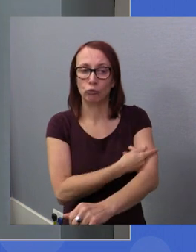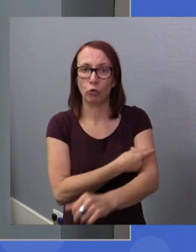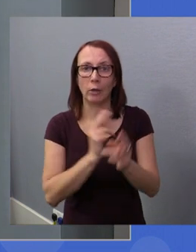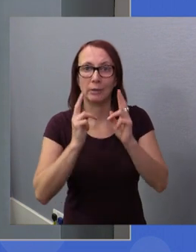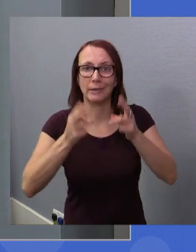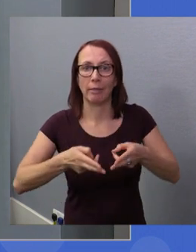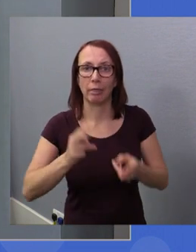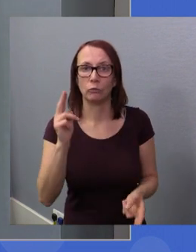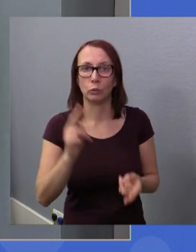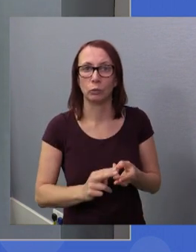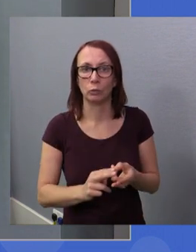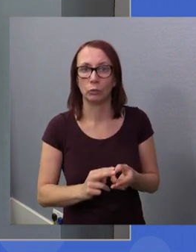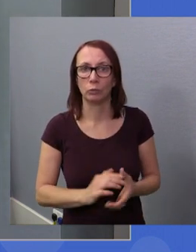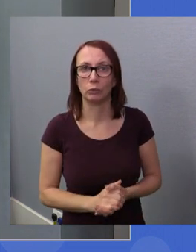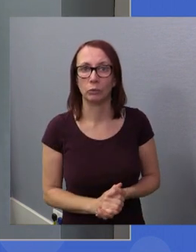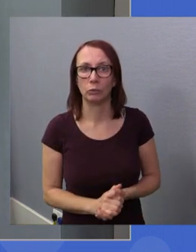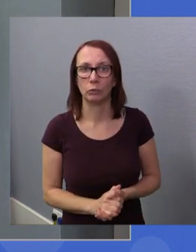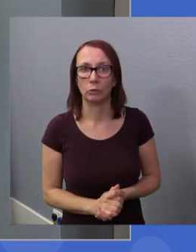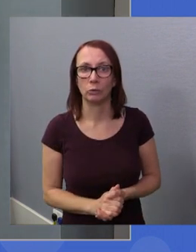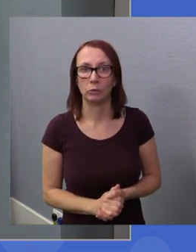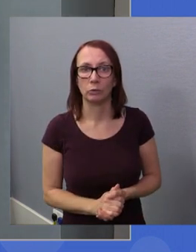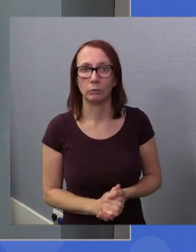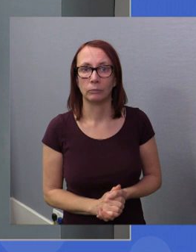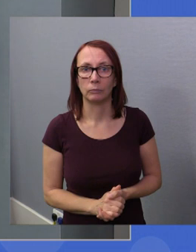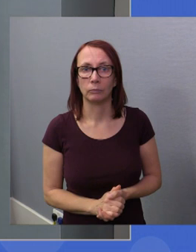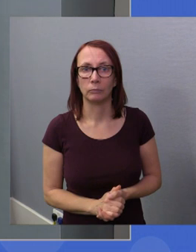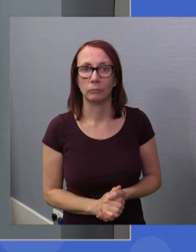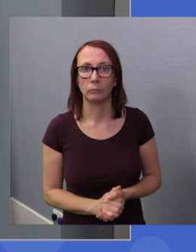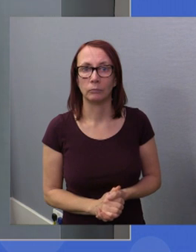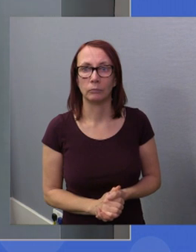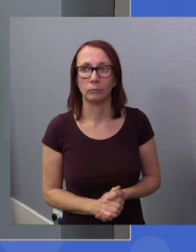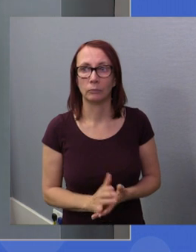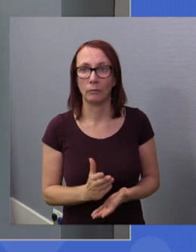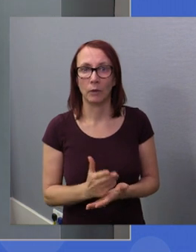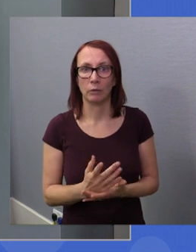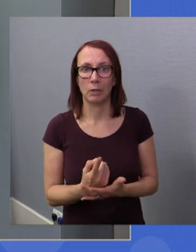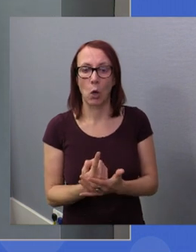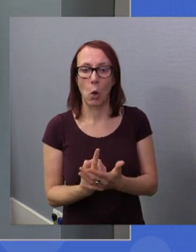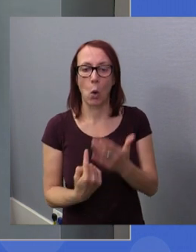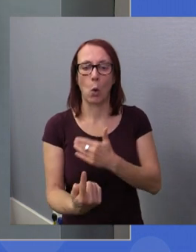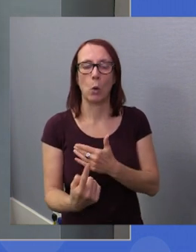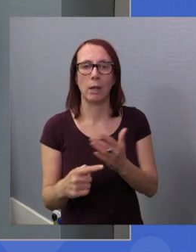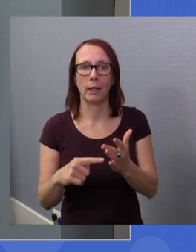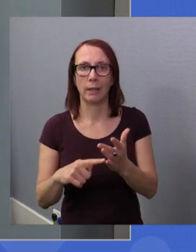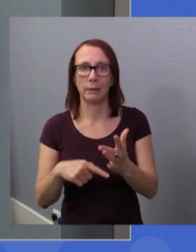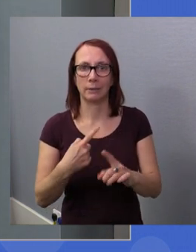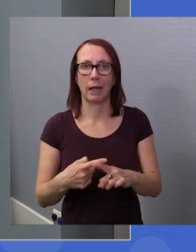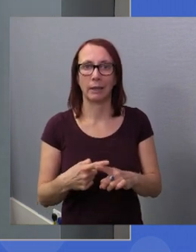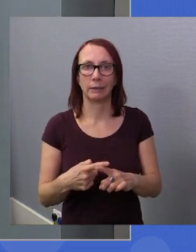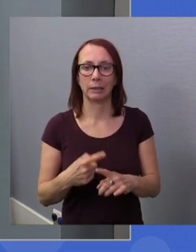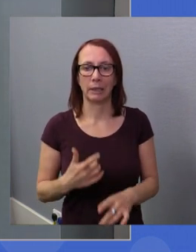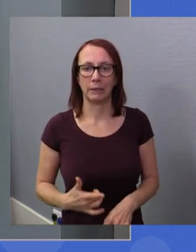and anything we want to add to that. It's the only tax that we believe that would be